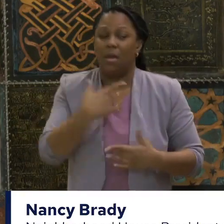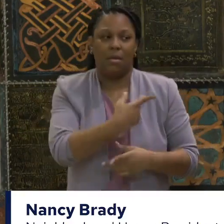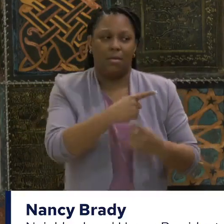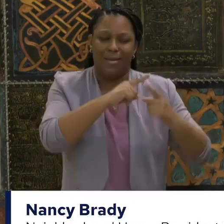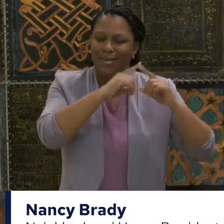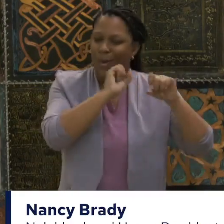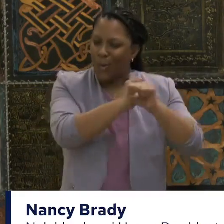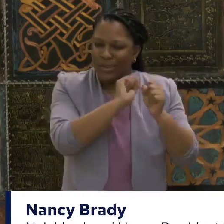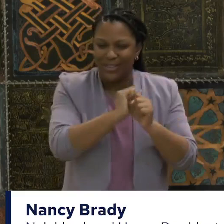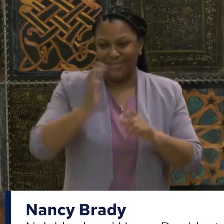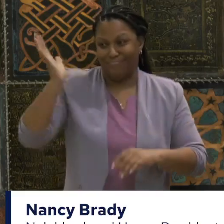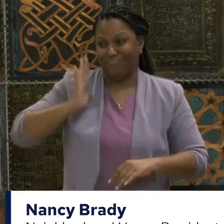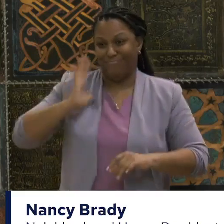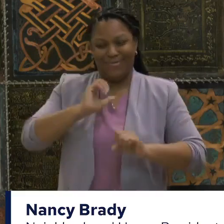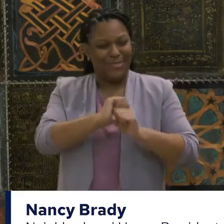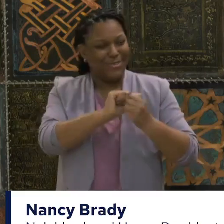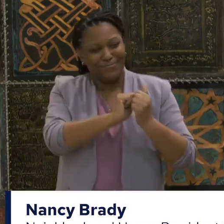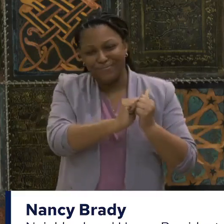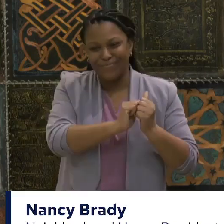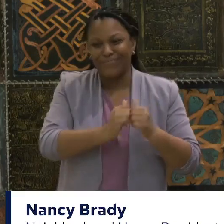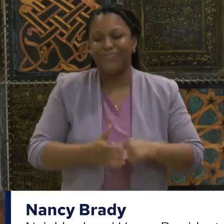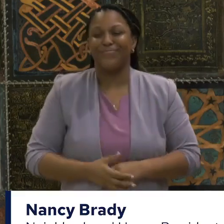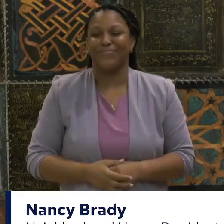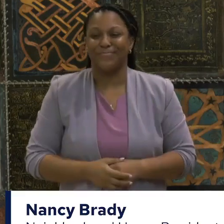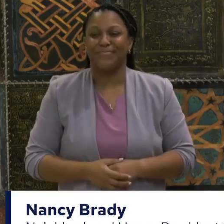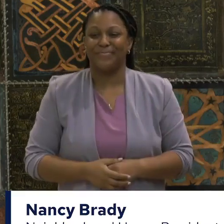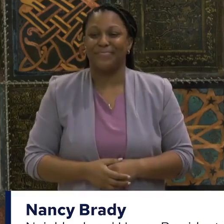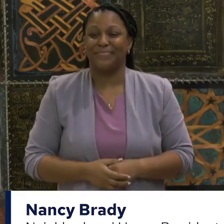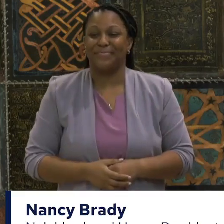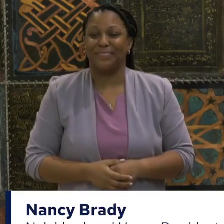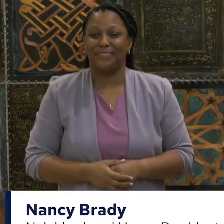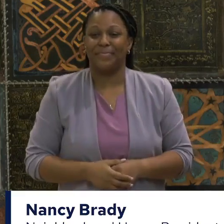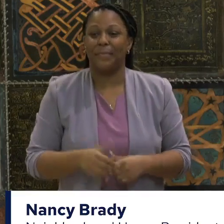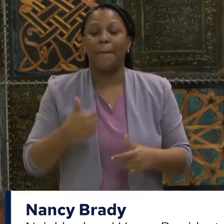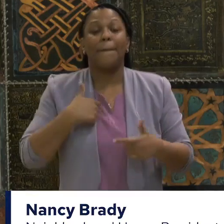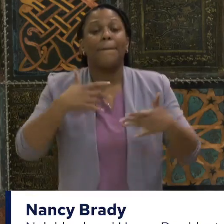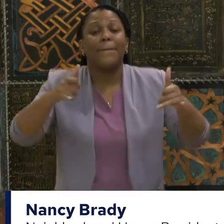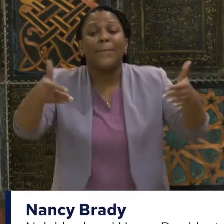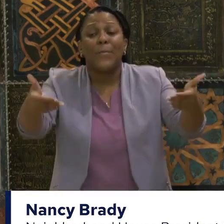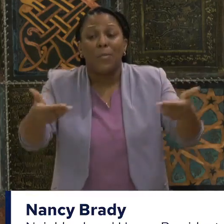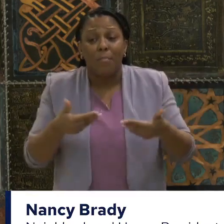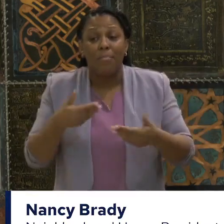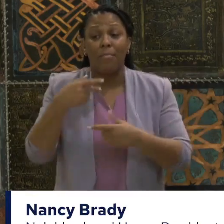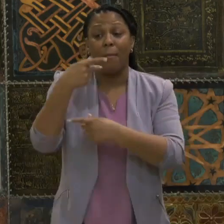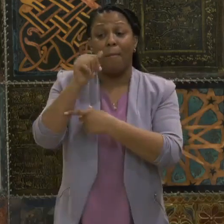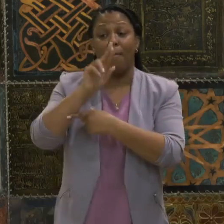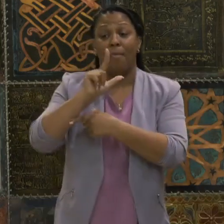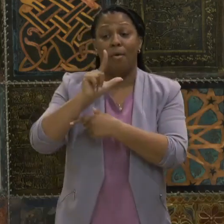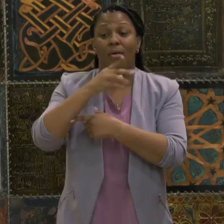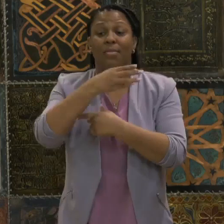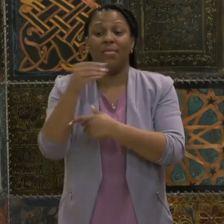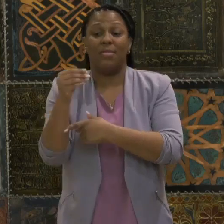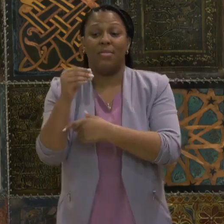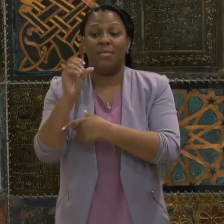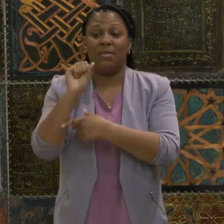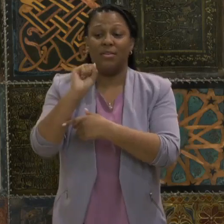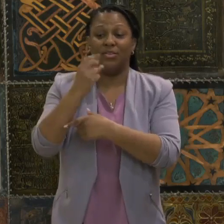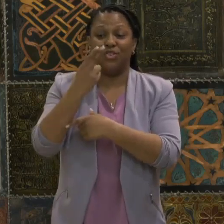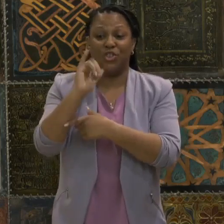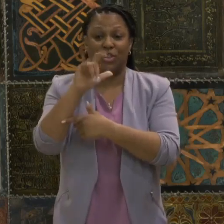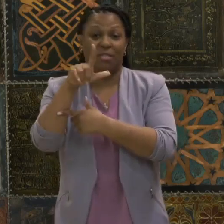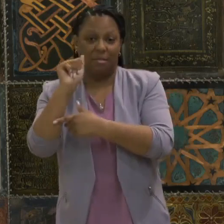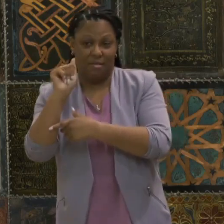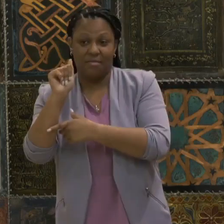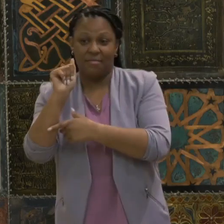I am delighted to be here and welcome you to the Paul and Sheila Wellstone Center for Community Building. If what we're doing today